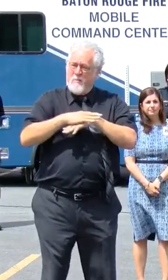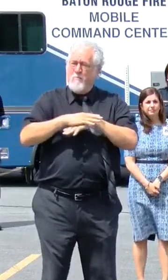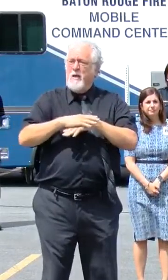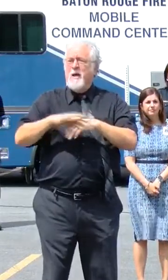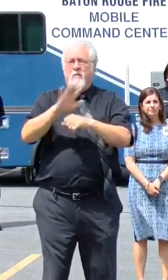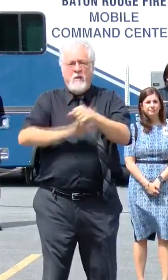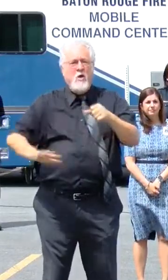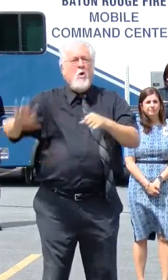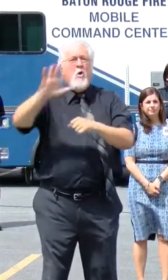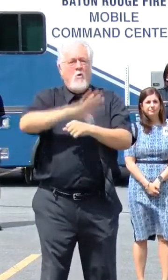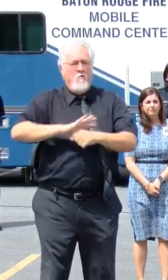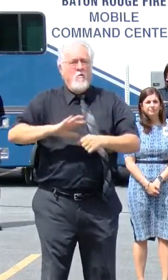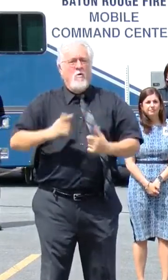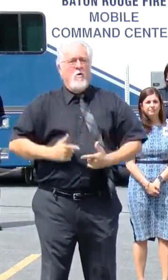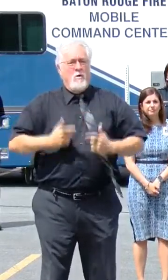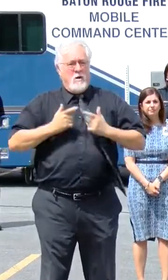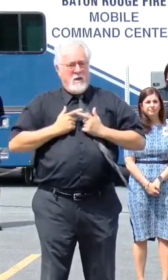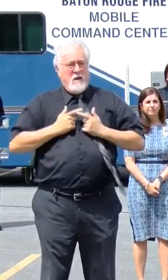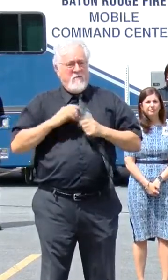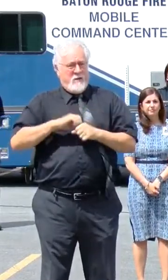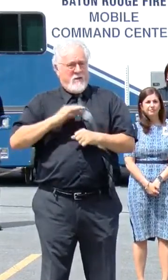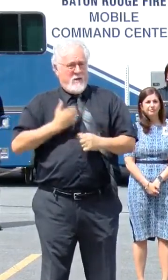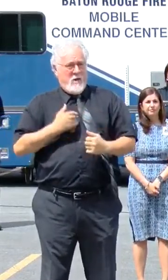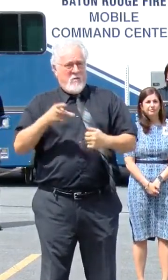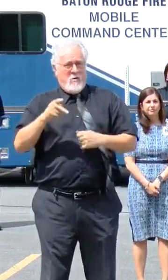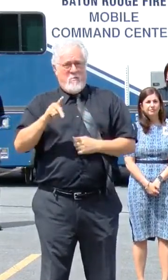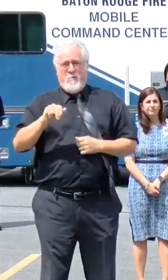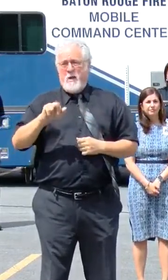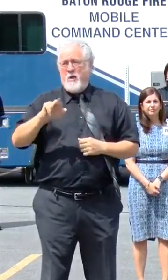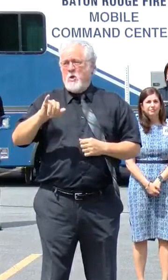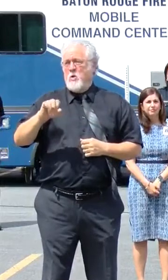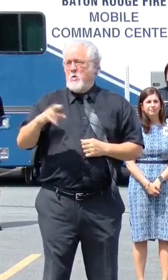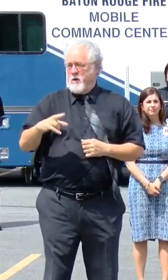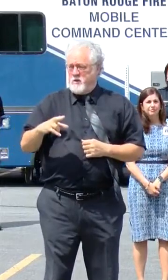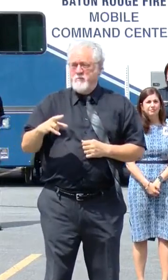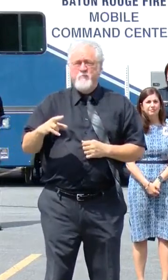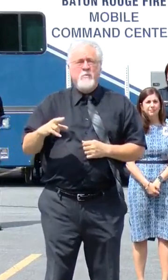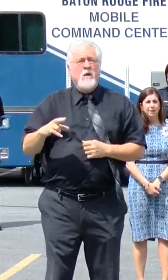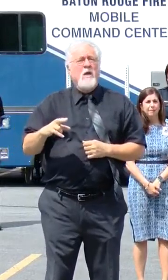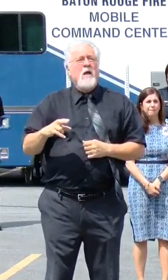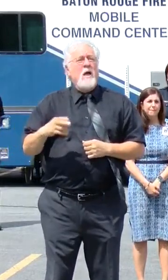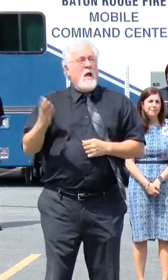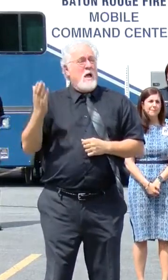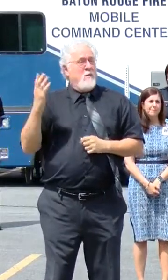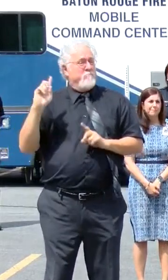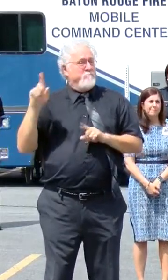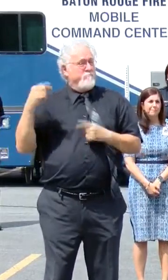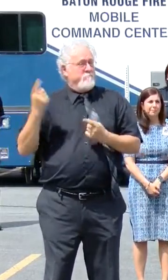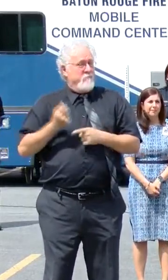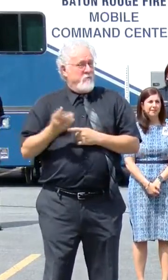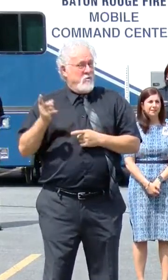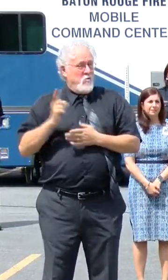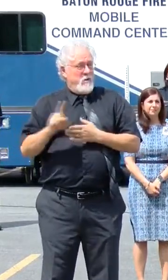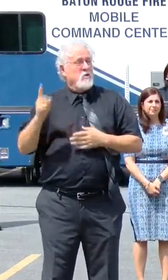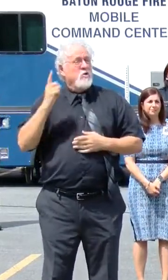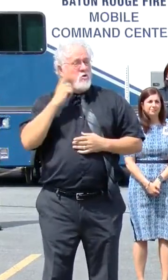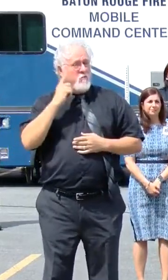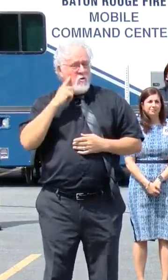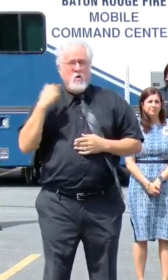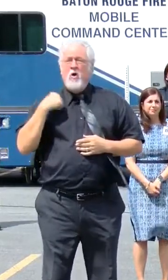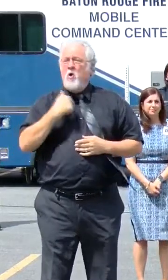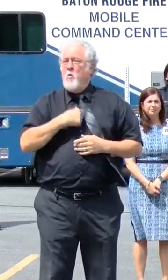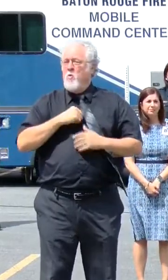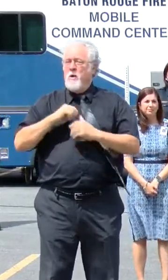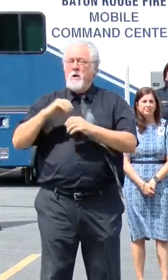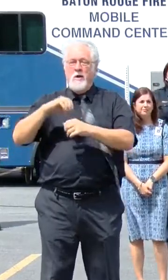overall quality of life in our parish. Undoubtedly, in the past few weeks, you've heard this slogan. We